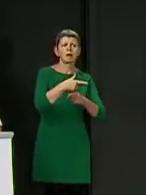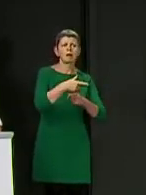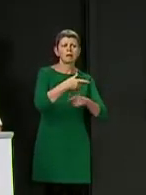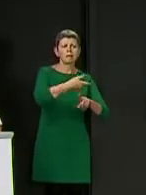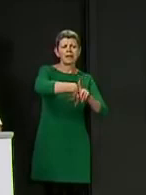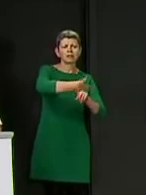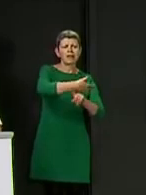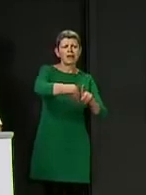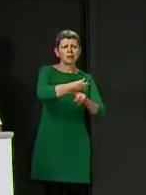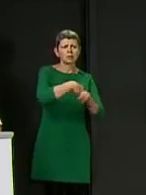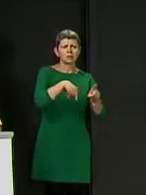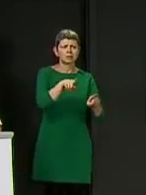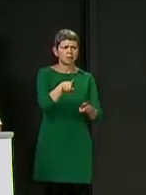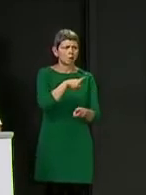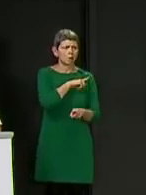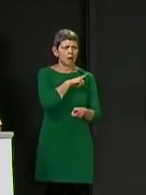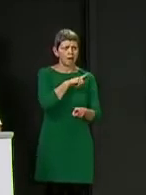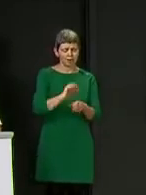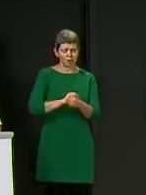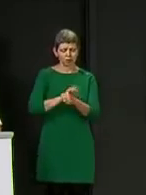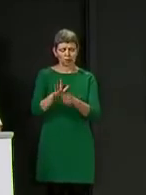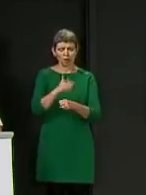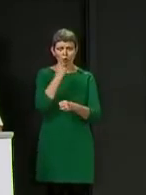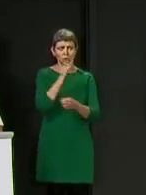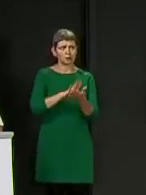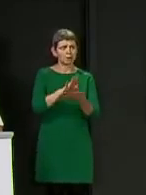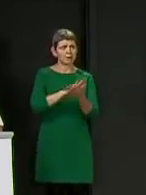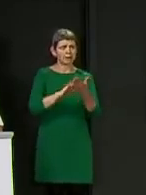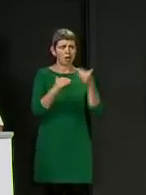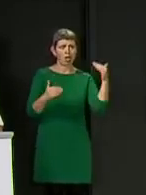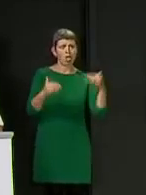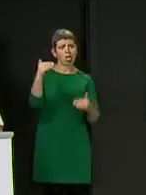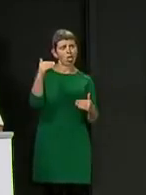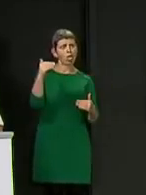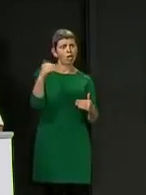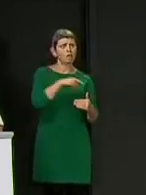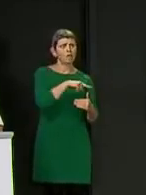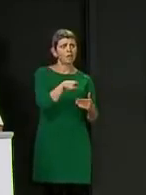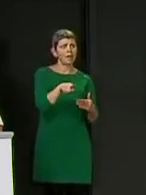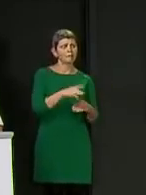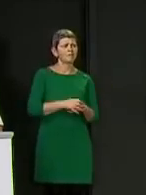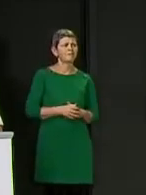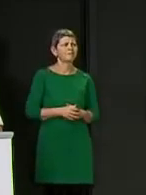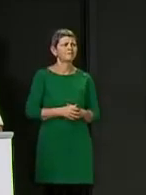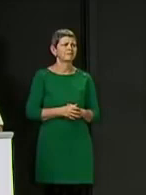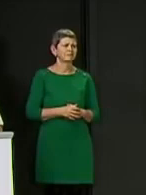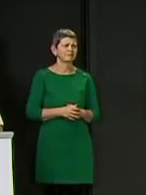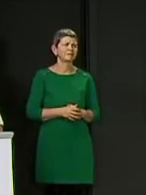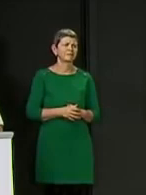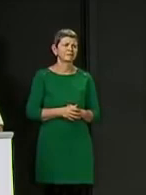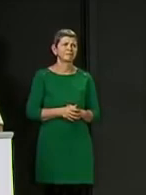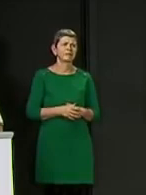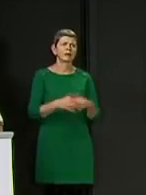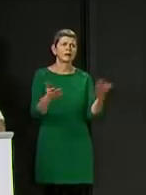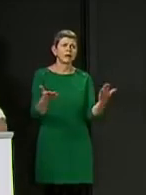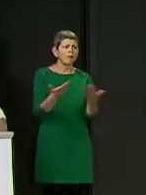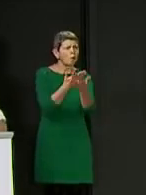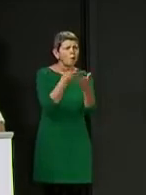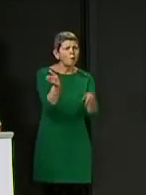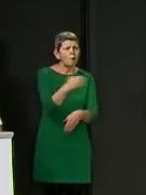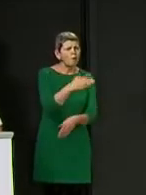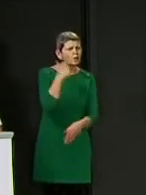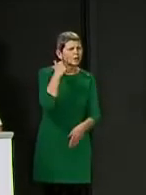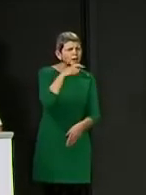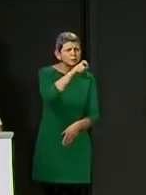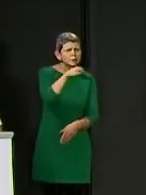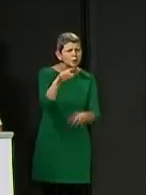deficit as a consequence of this pandemic? I can stand here and I'll look directly into the camera for any young person that is watching this. I will do everything